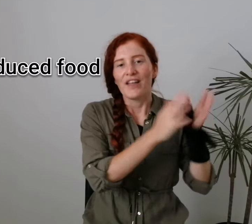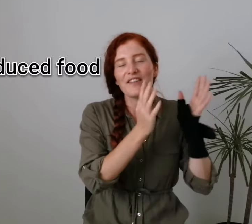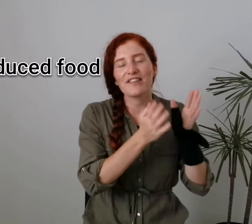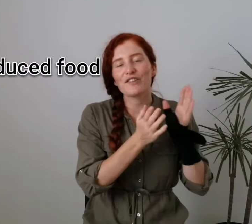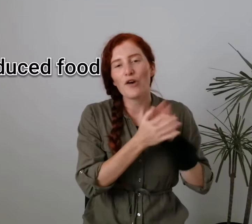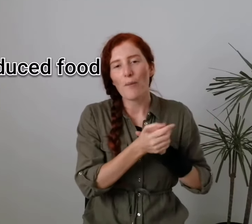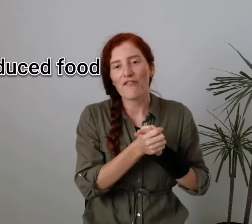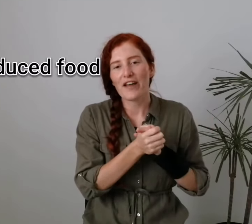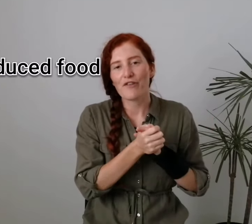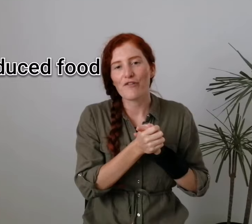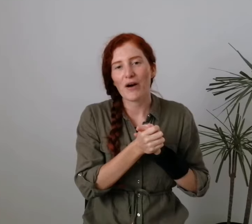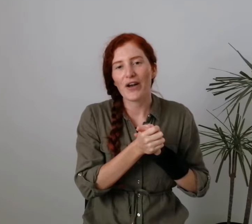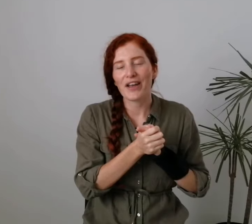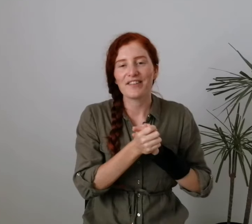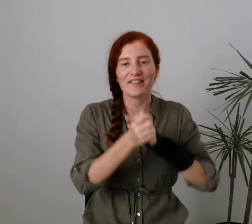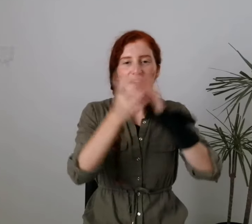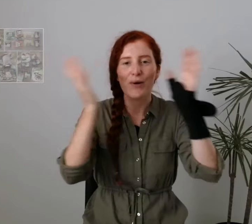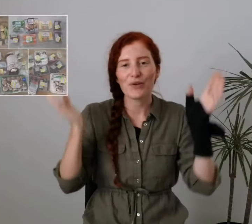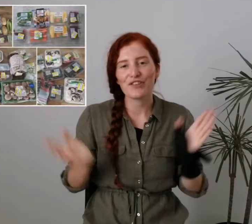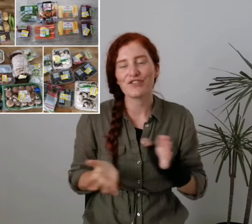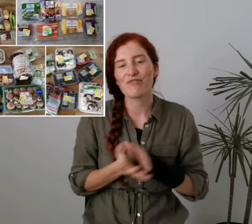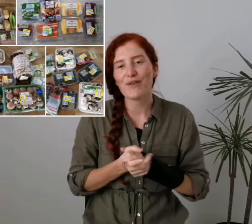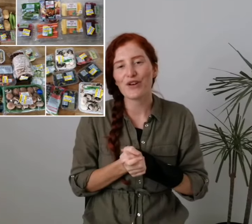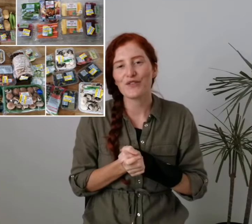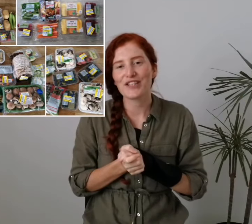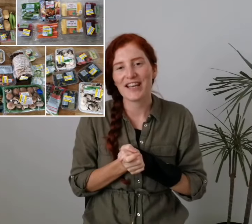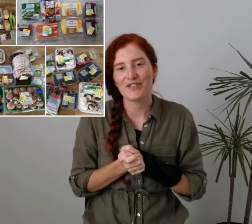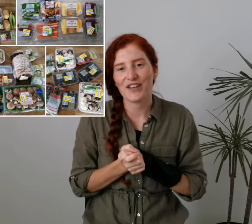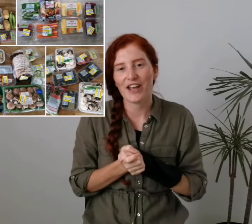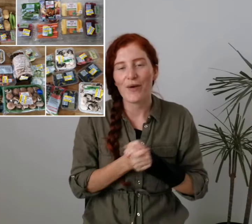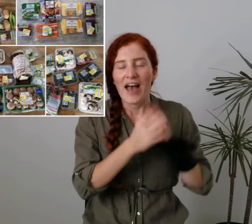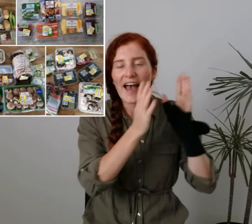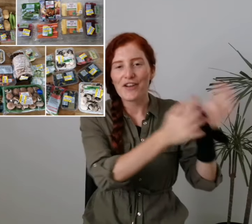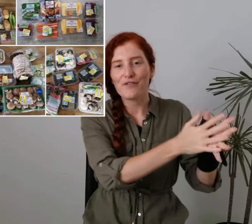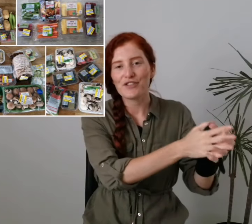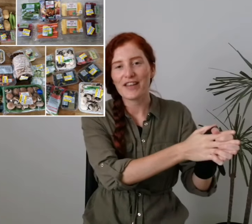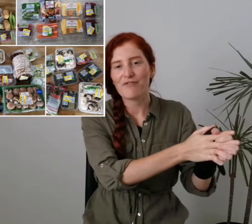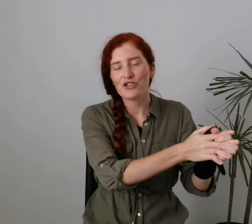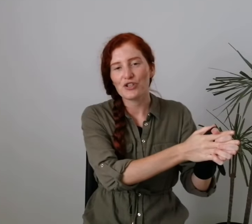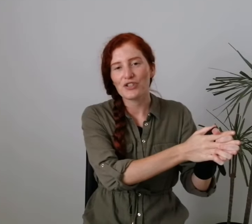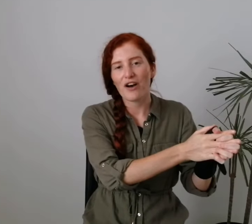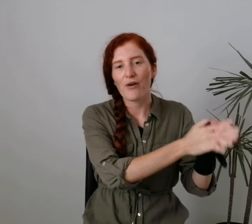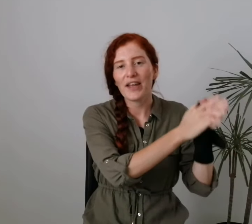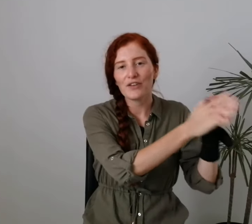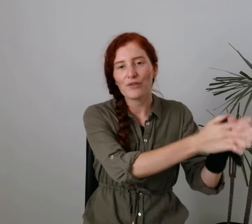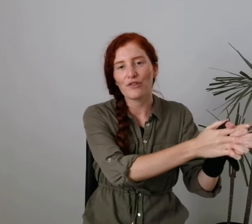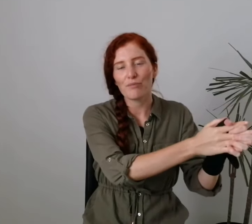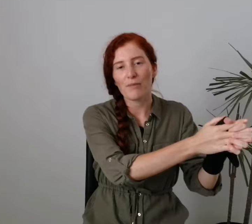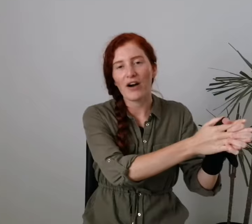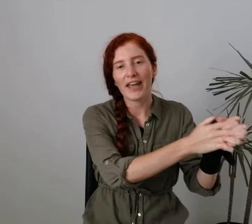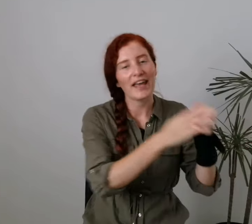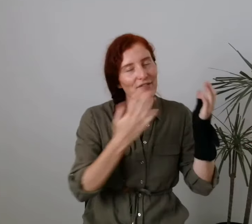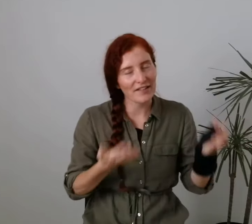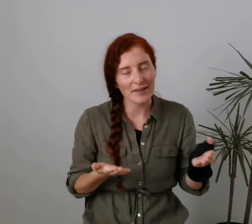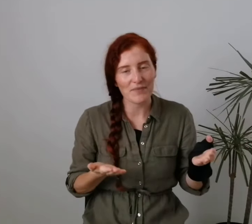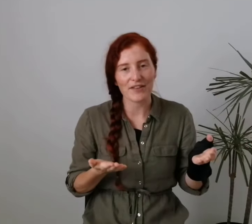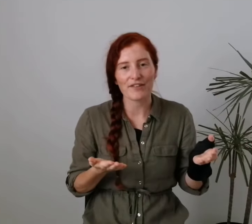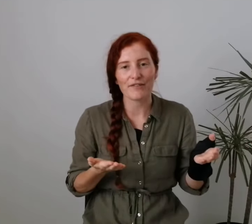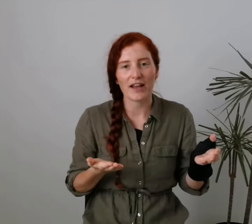This is a top favourite of mine and this is how I wanted to round off today's video. Head over to that reduced aisle in your supermarket if that's something that's